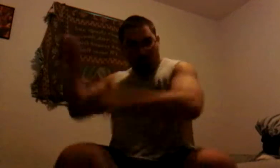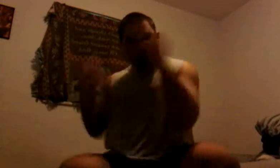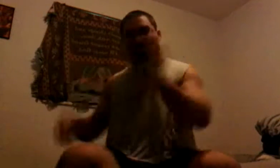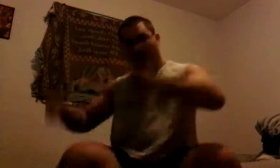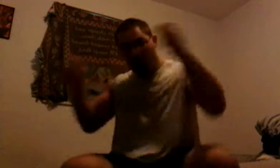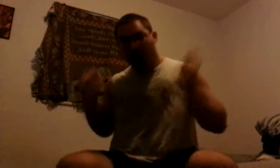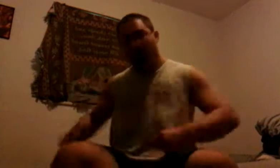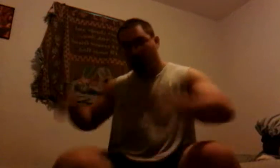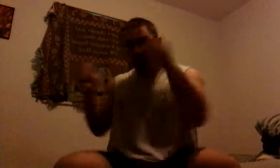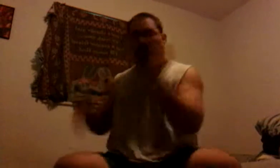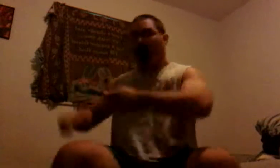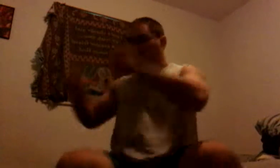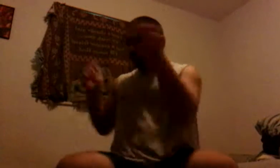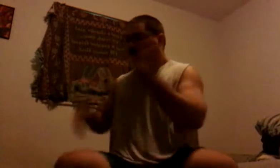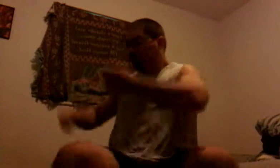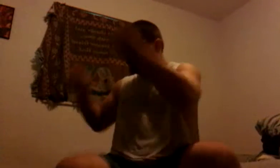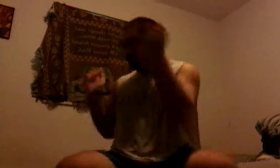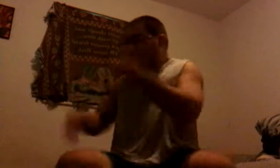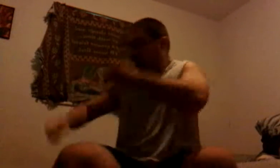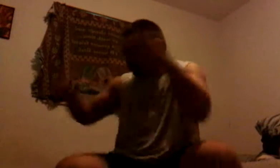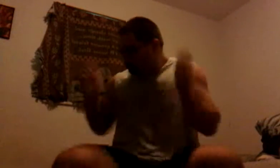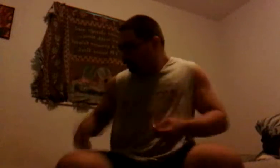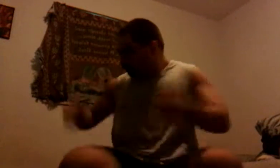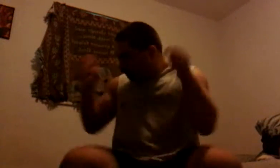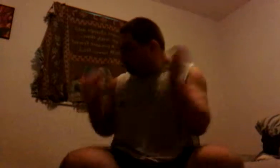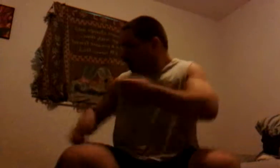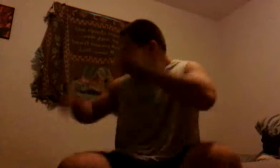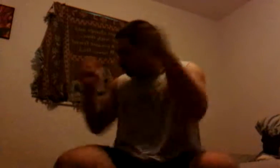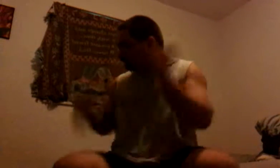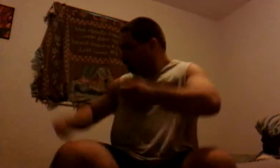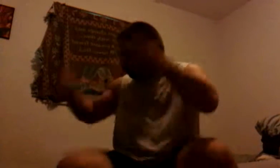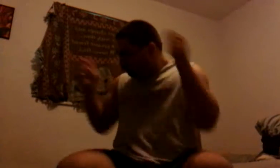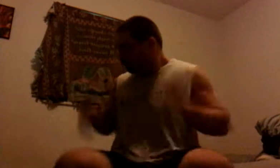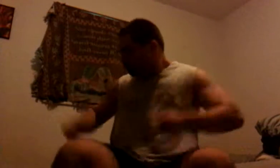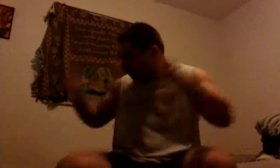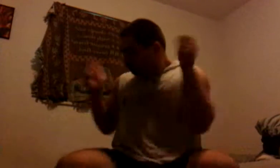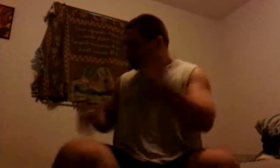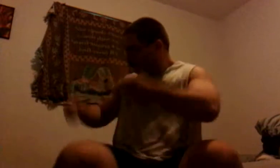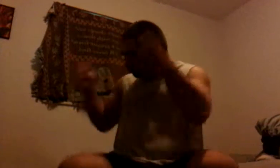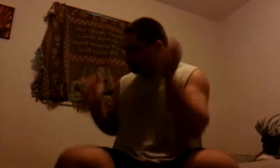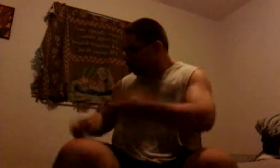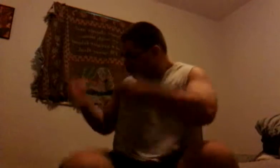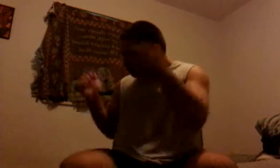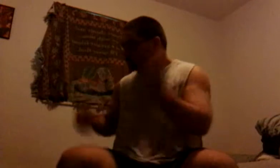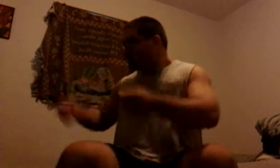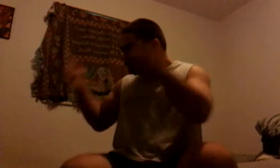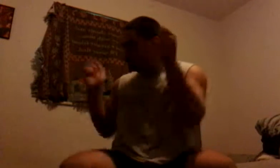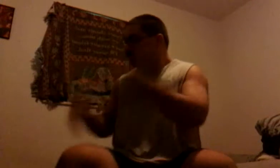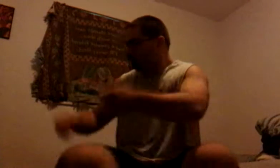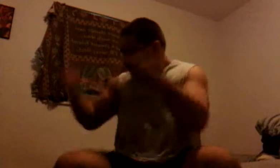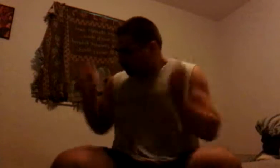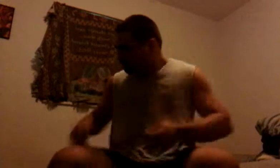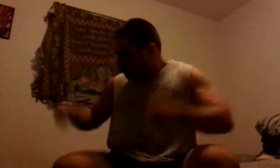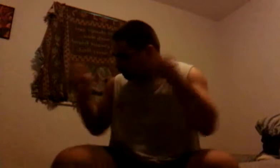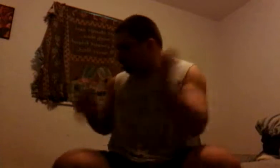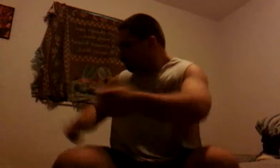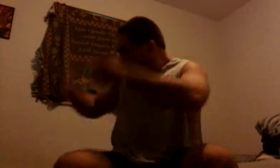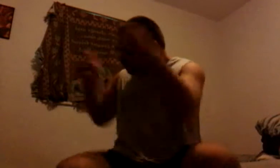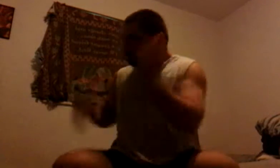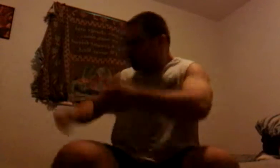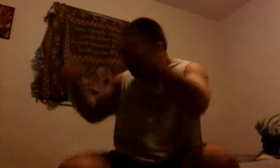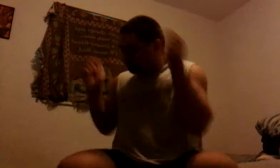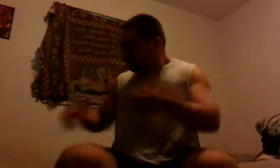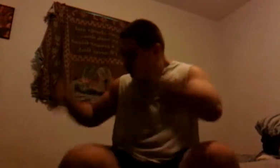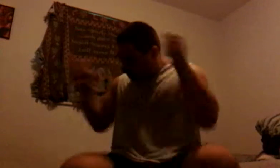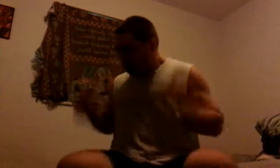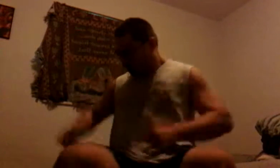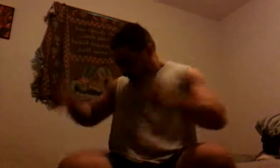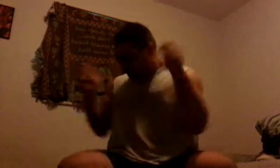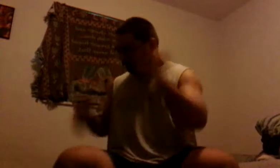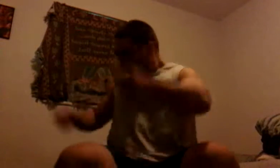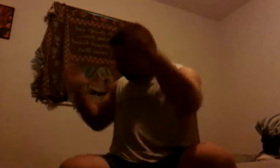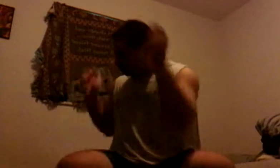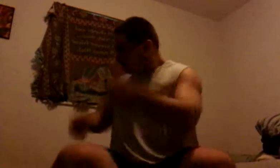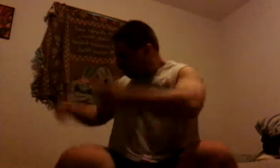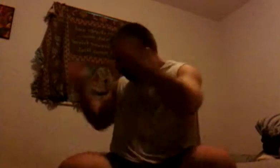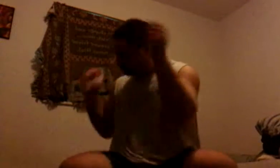There's something super going wrong. I've got my words in the wrong direction. There's always someone fucking hanging